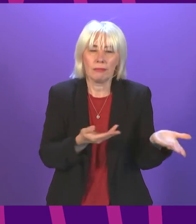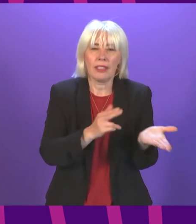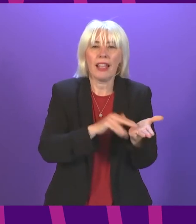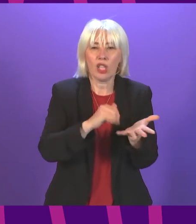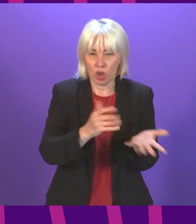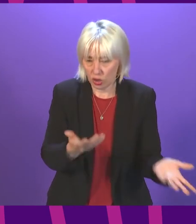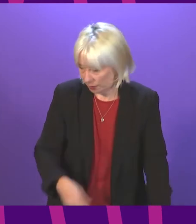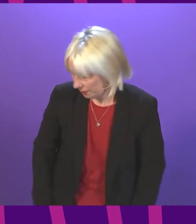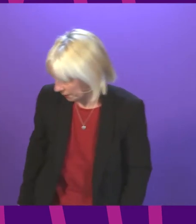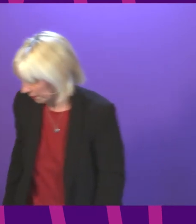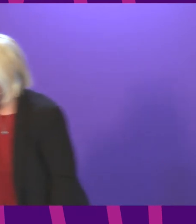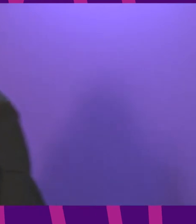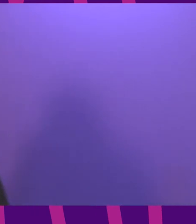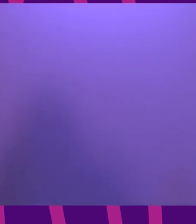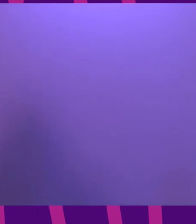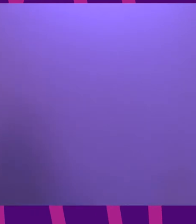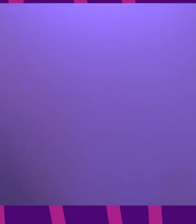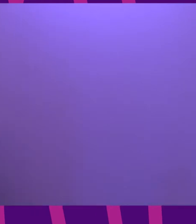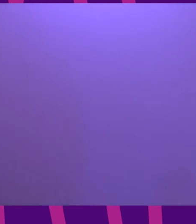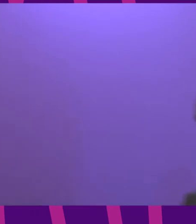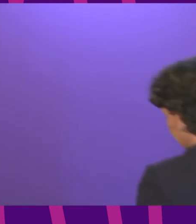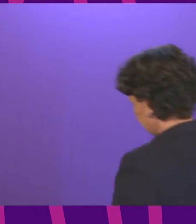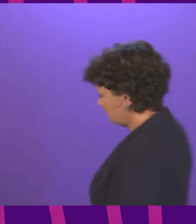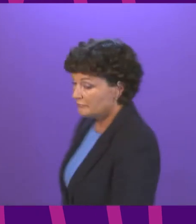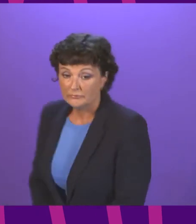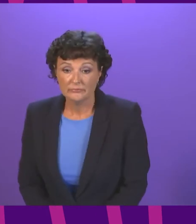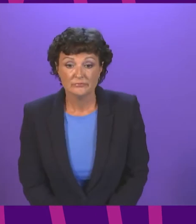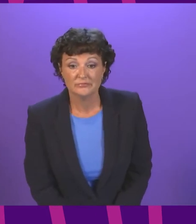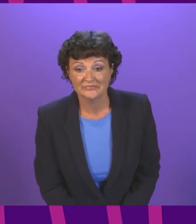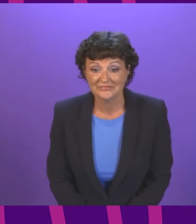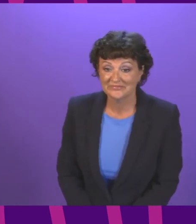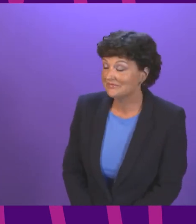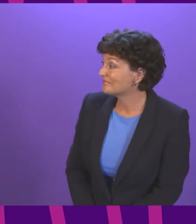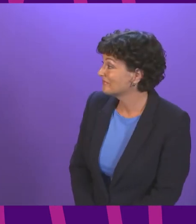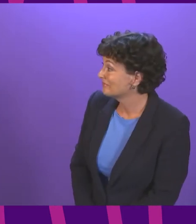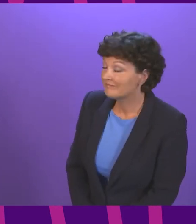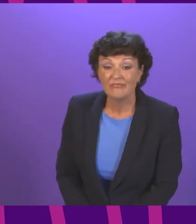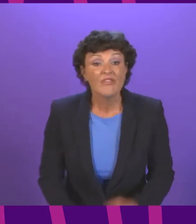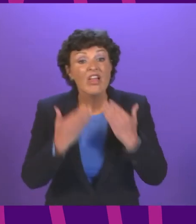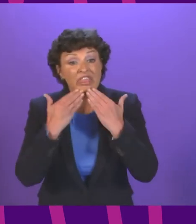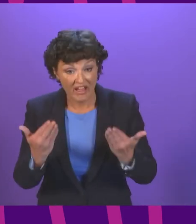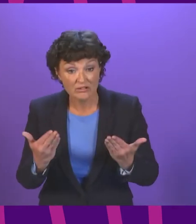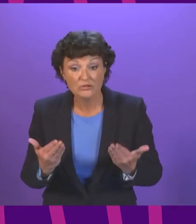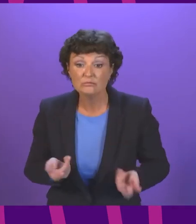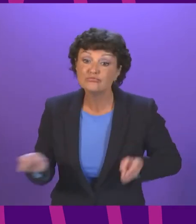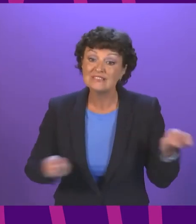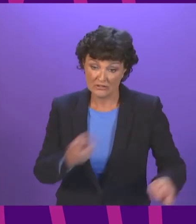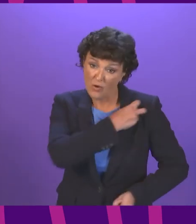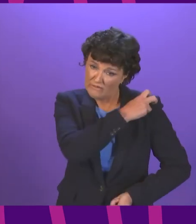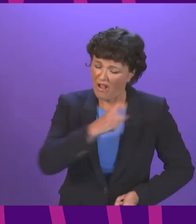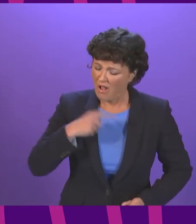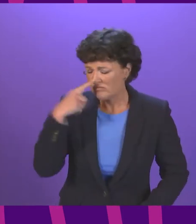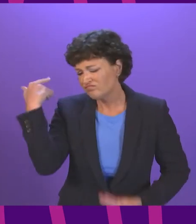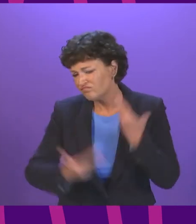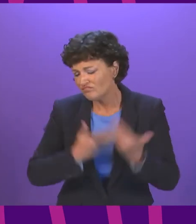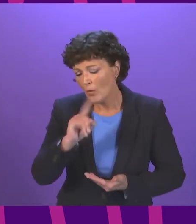Nicola Sturgeon. First Minister. Thank you, Presidenting Officer. Today I will set out the Government's programme for the year ahead, and our